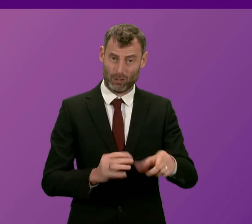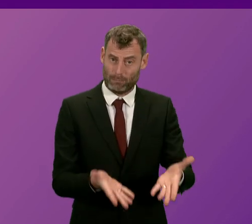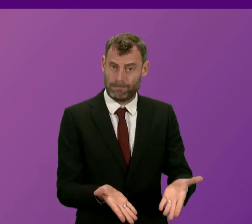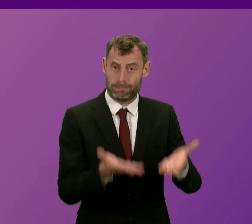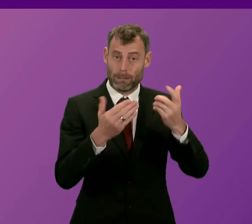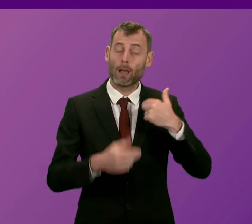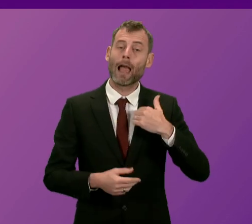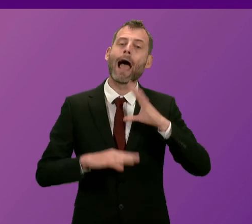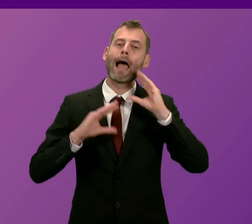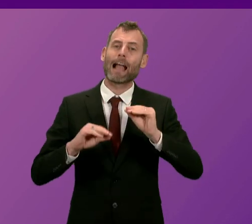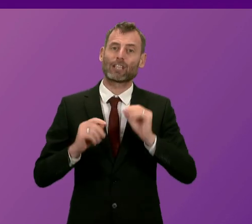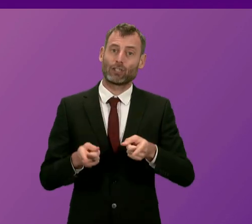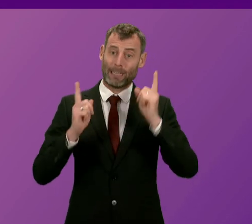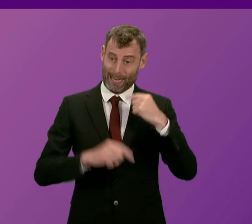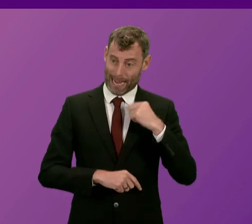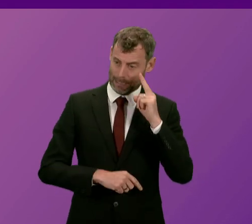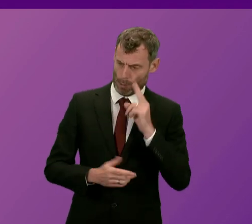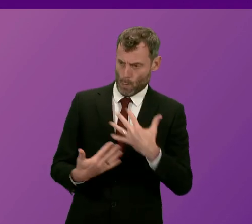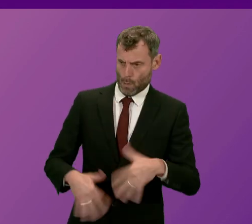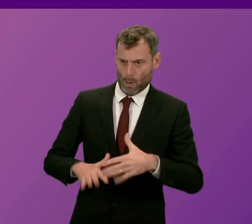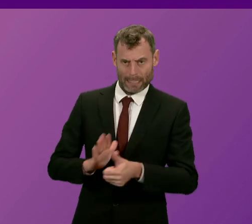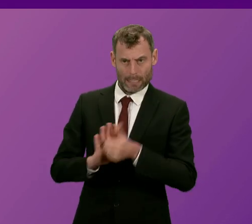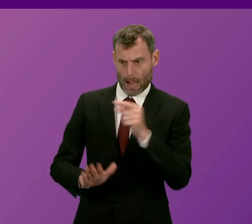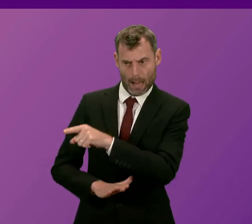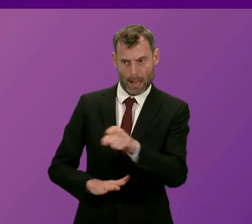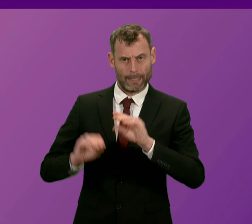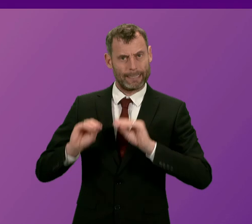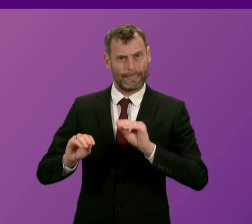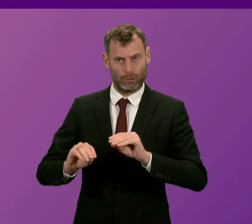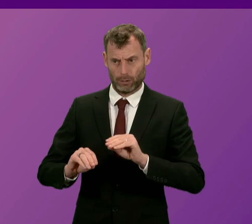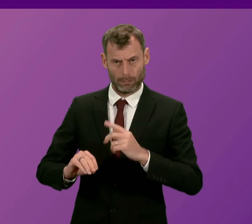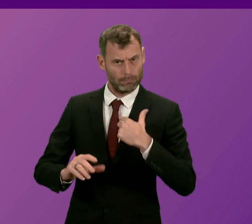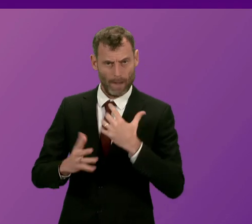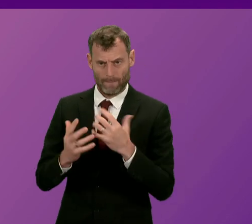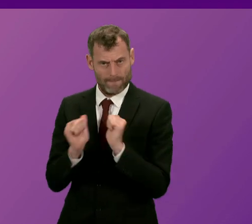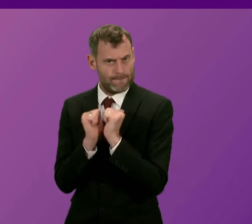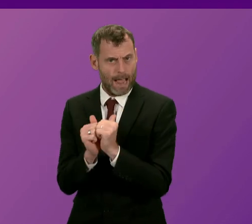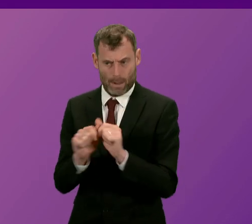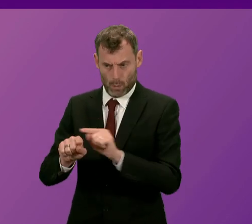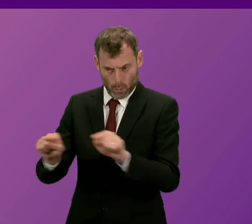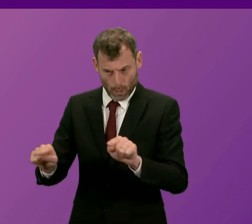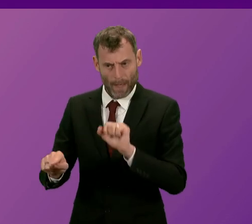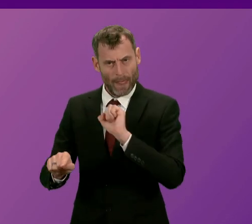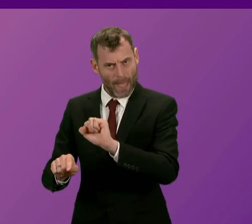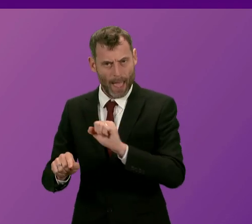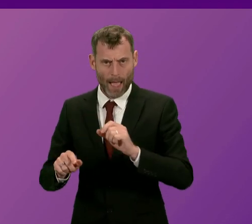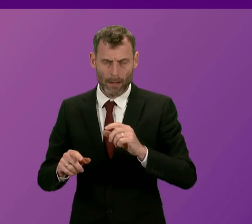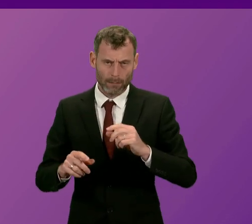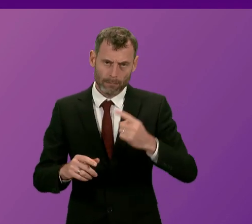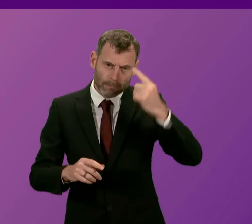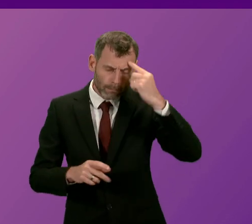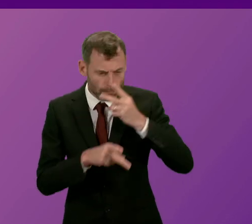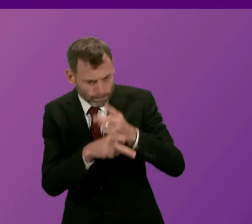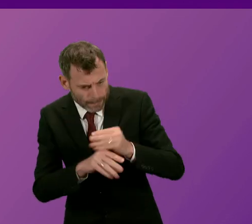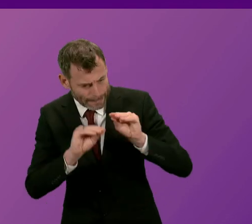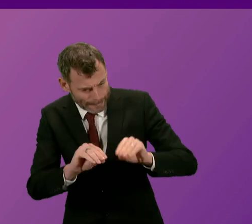education secretary and I reiterate what I have put on the record today, that teachers play a critical role in the